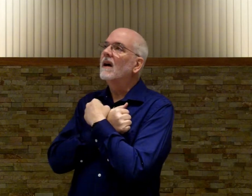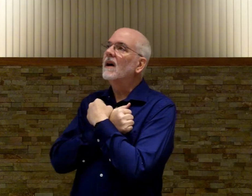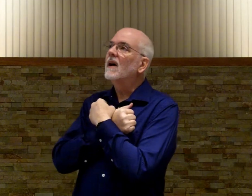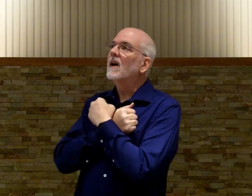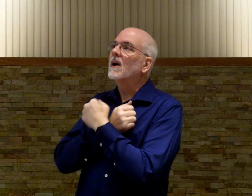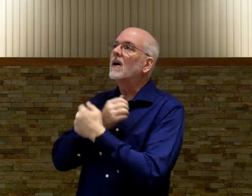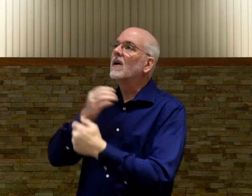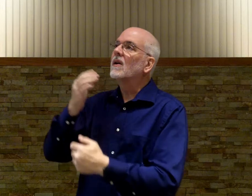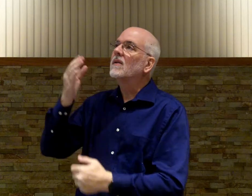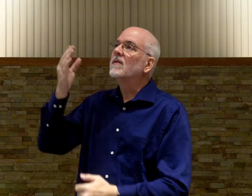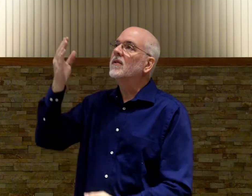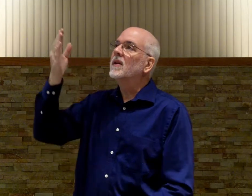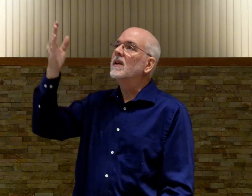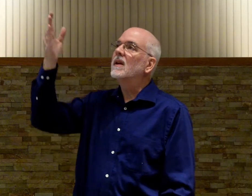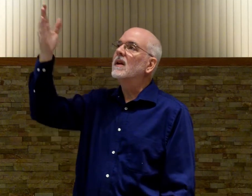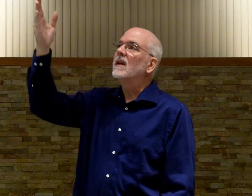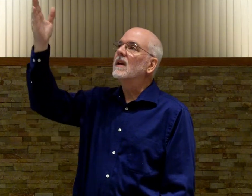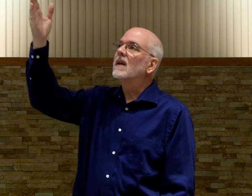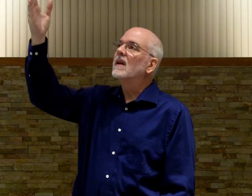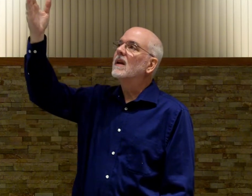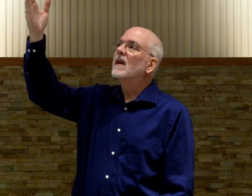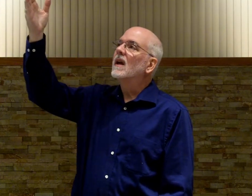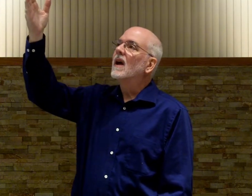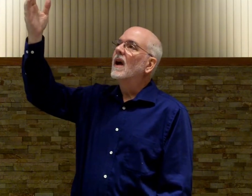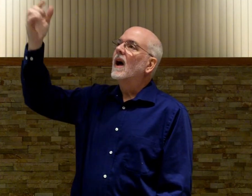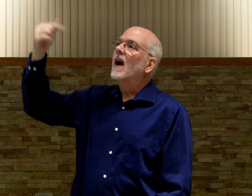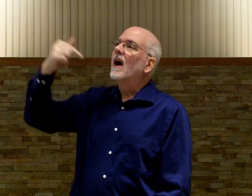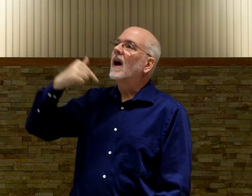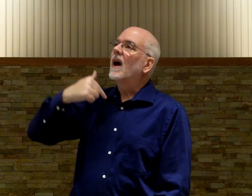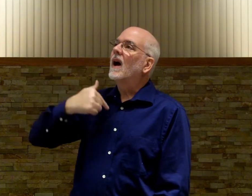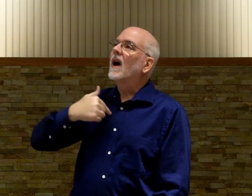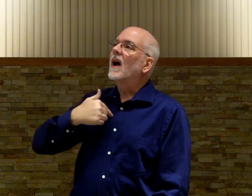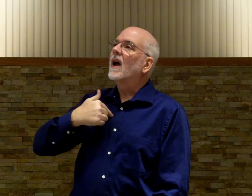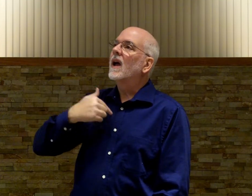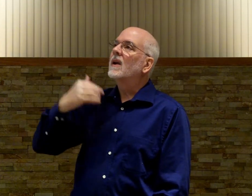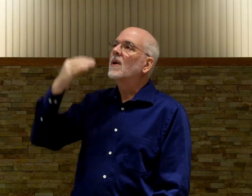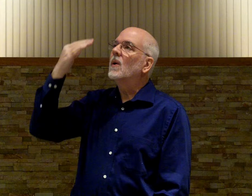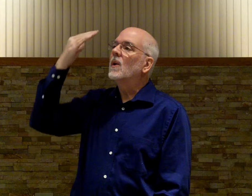Thee. I know